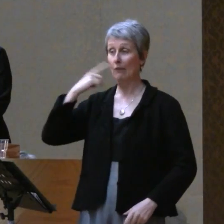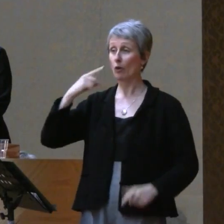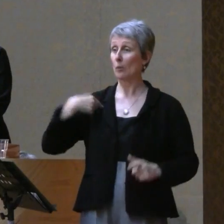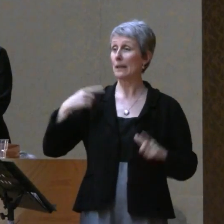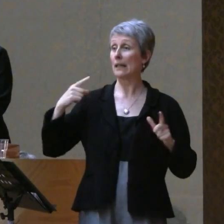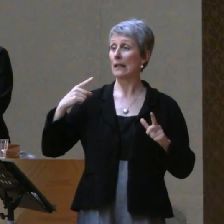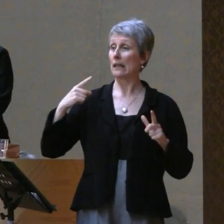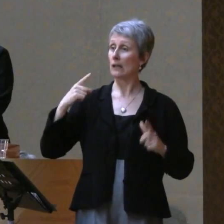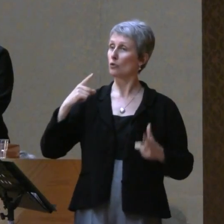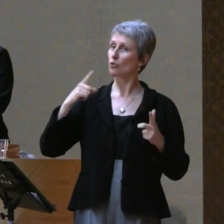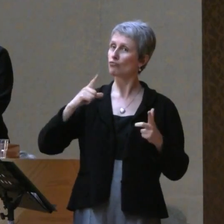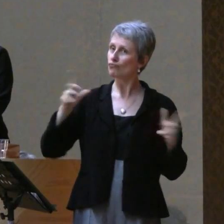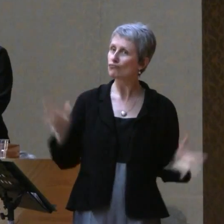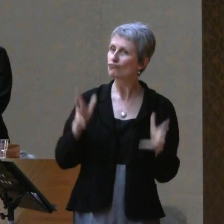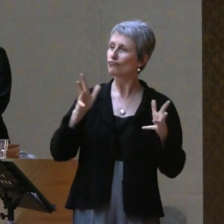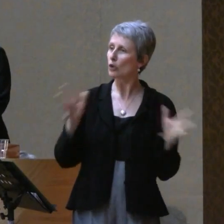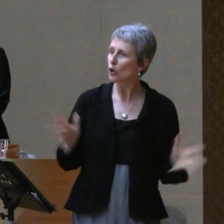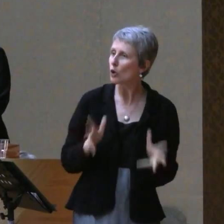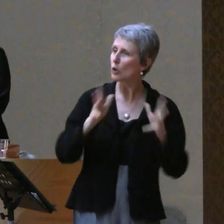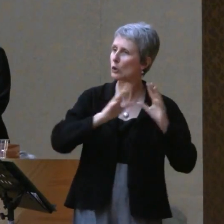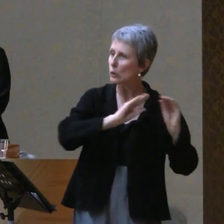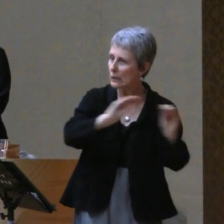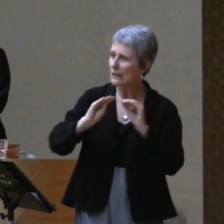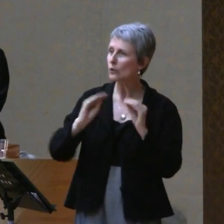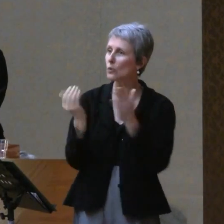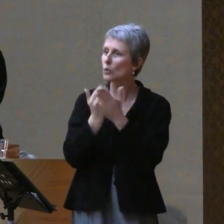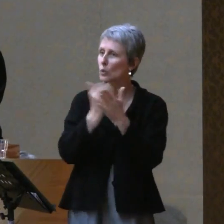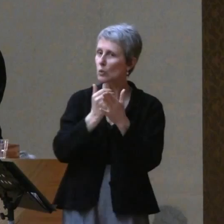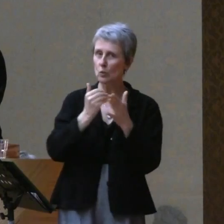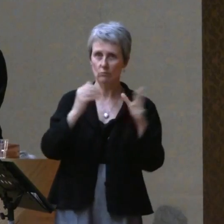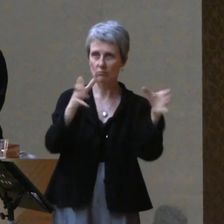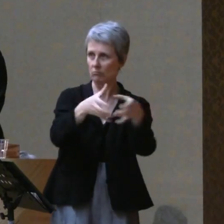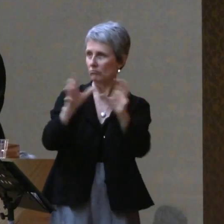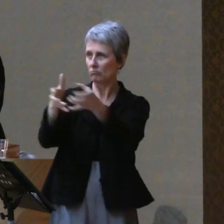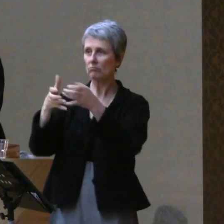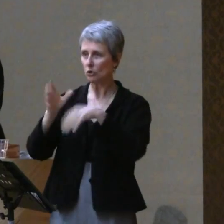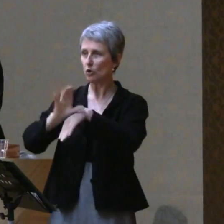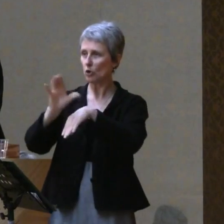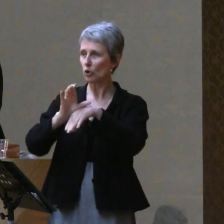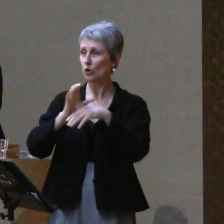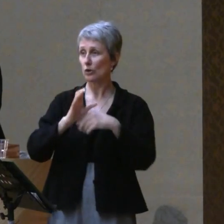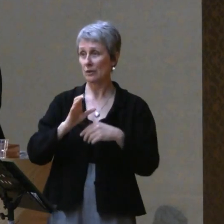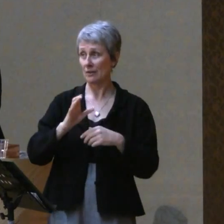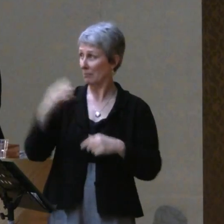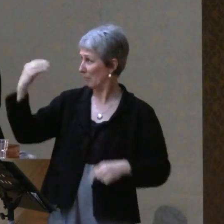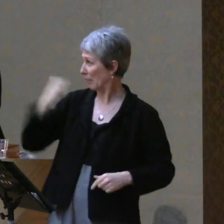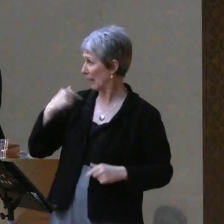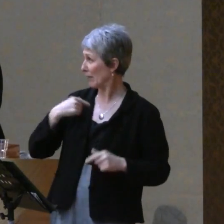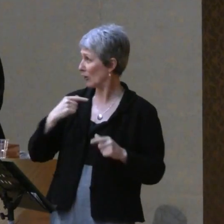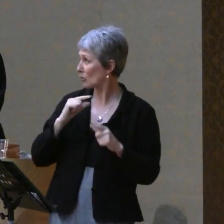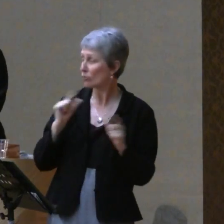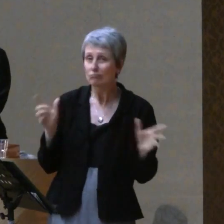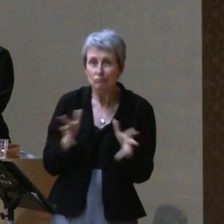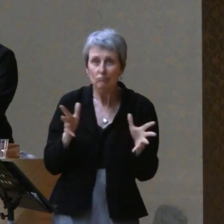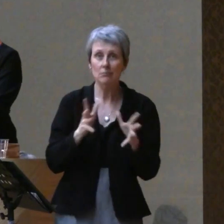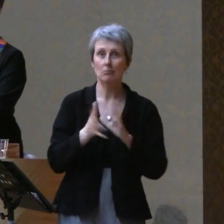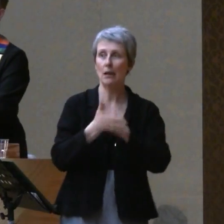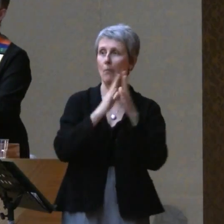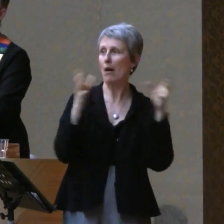grow current congregations, and plant new congregations. Best job on the planet.